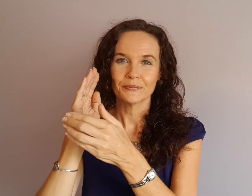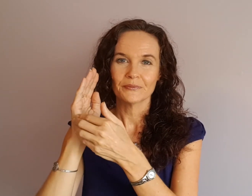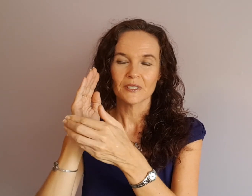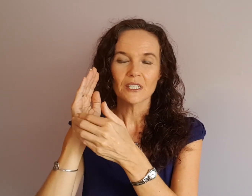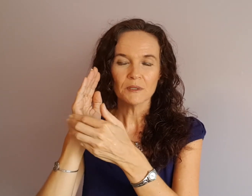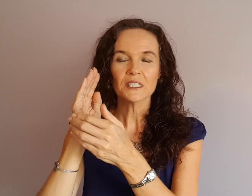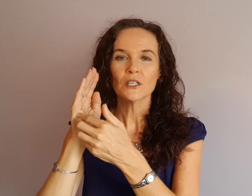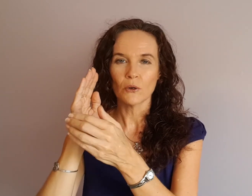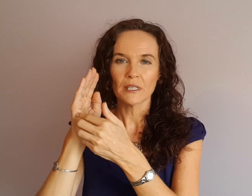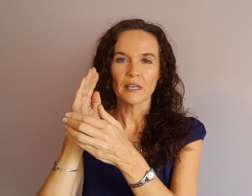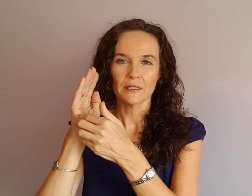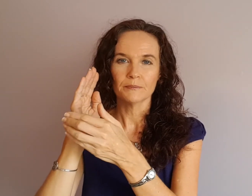And I'm just going to honour that.